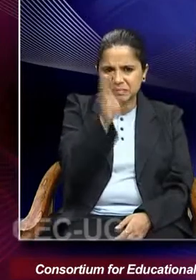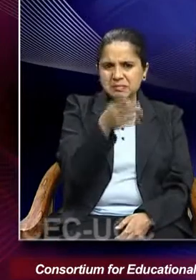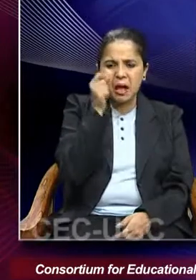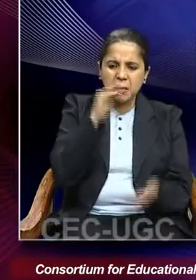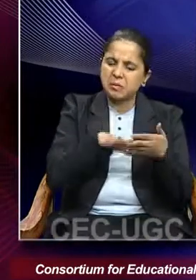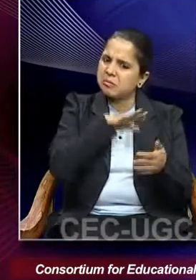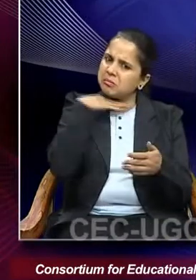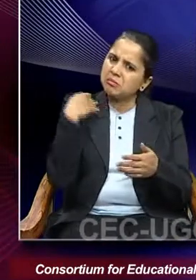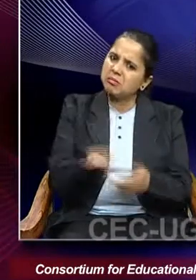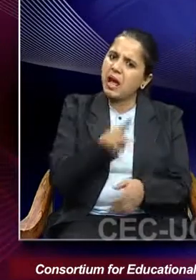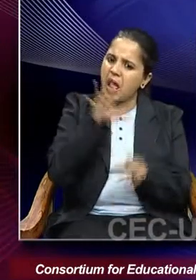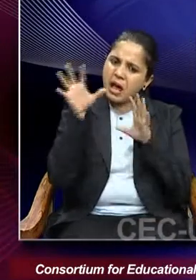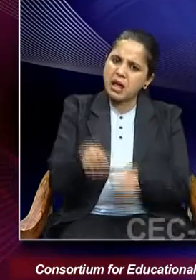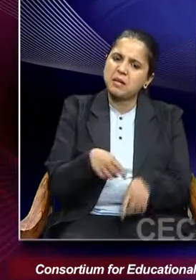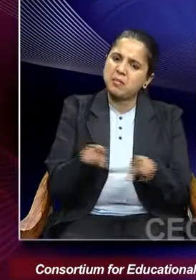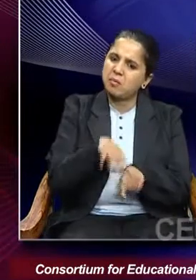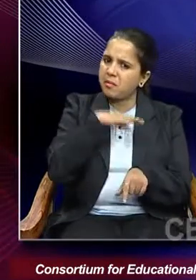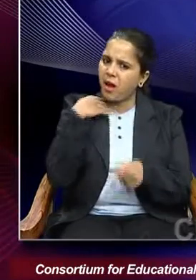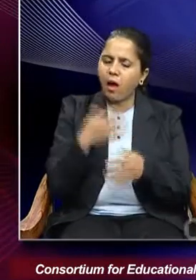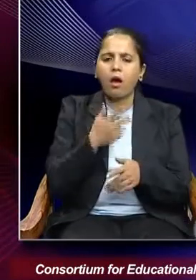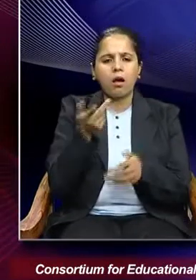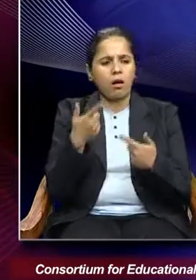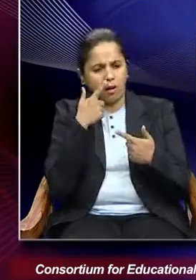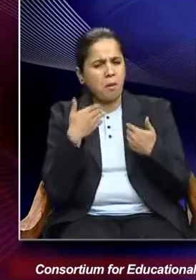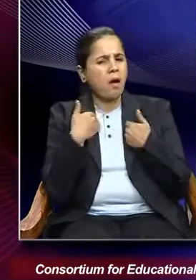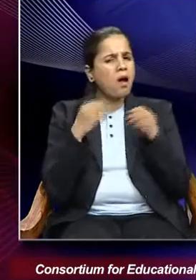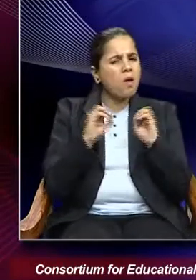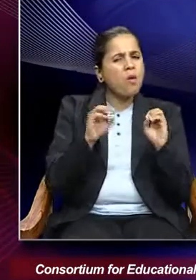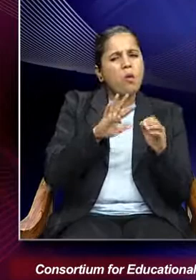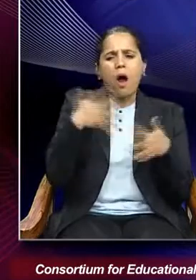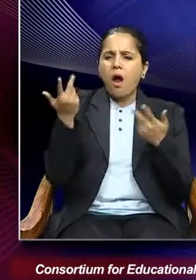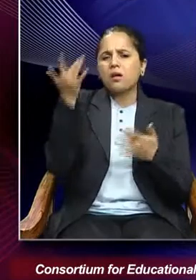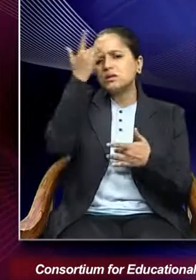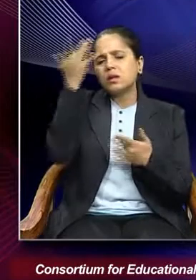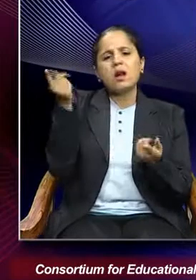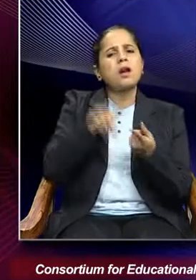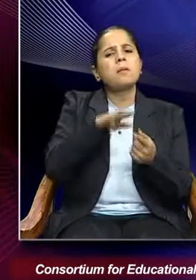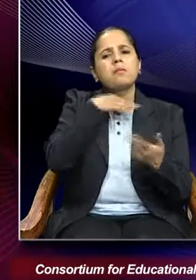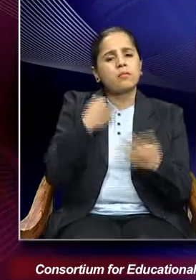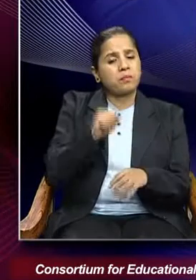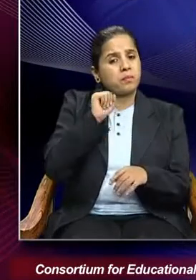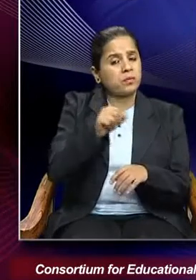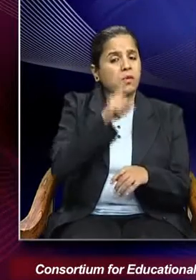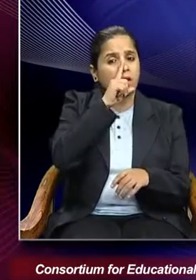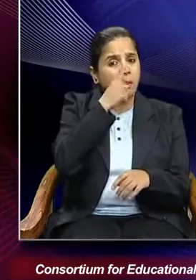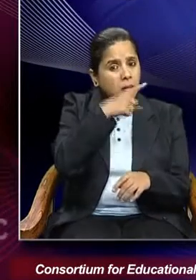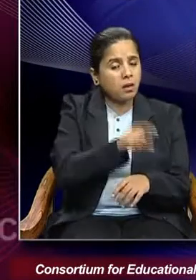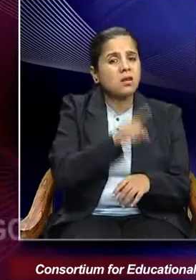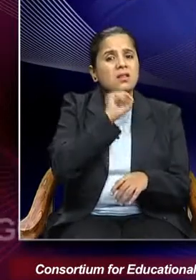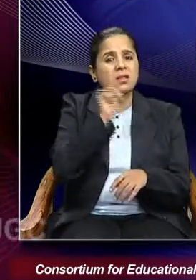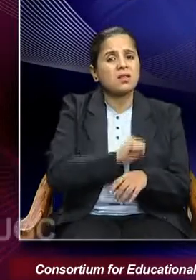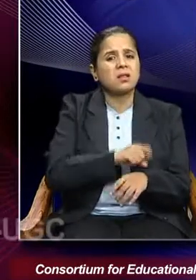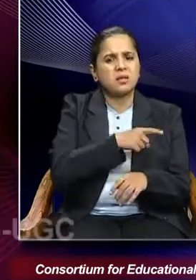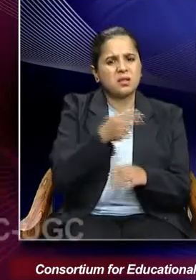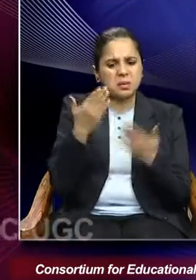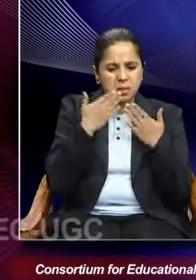other members of her family, including her mother and grandmother, blamed literacy